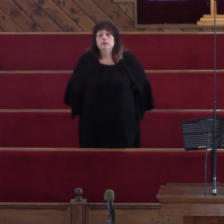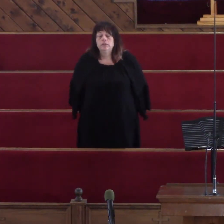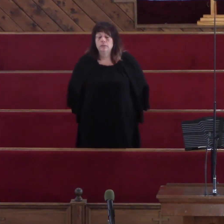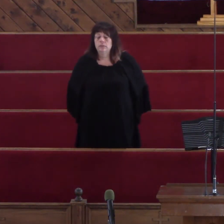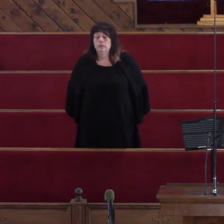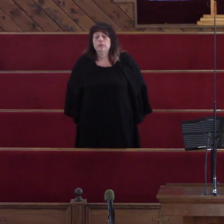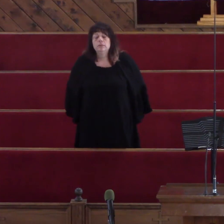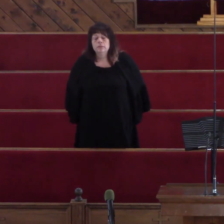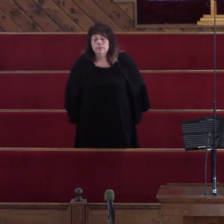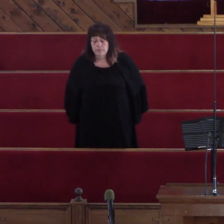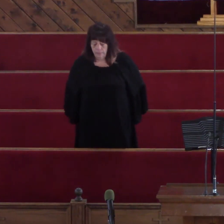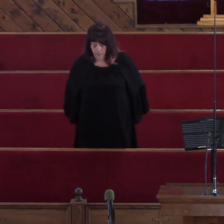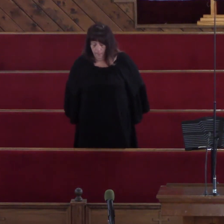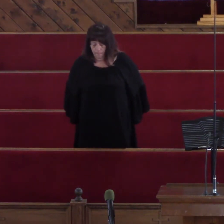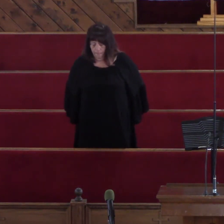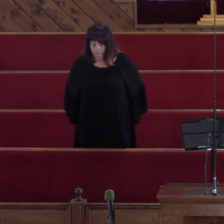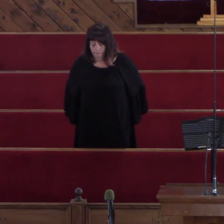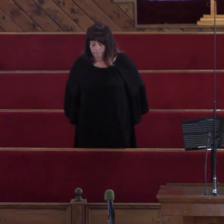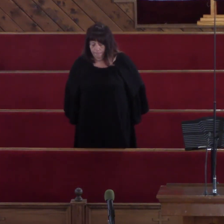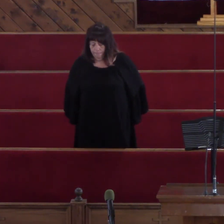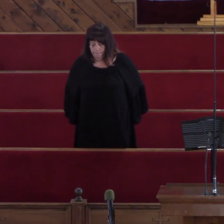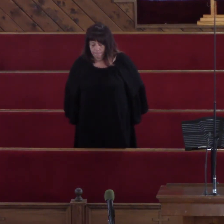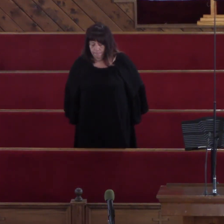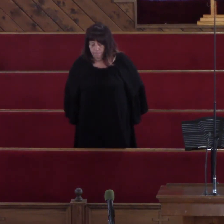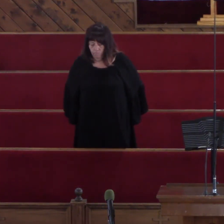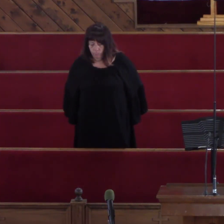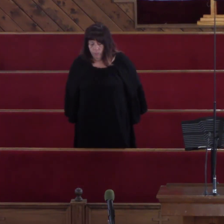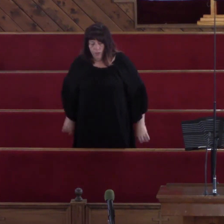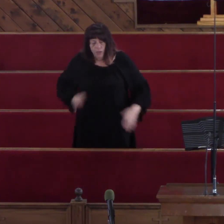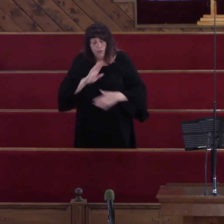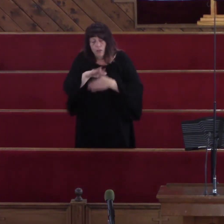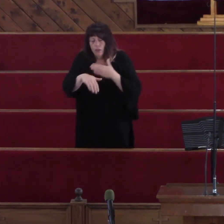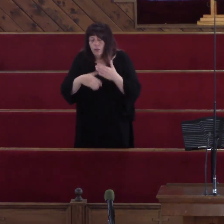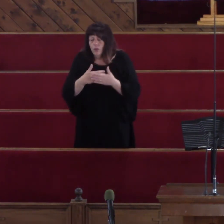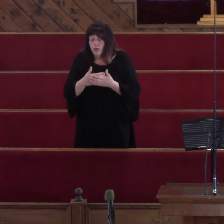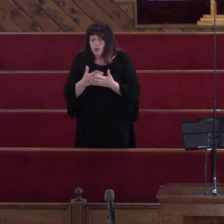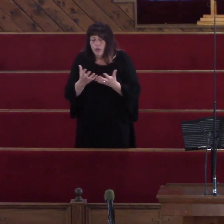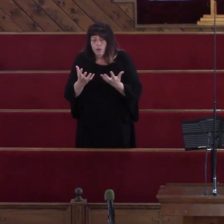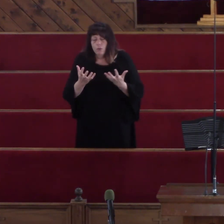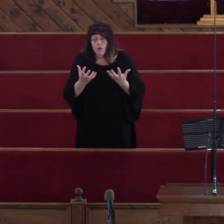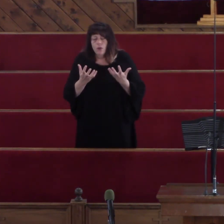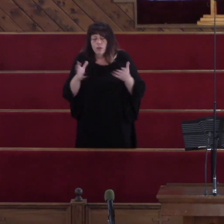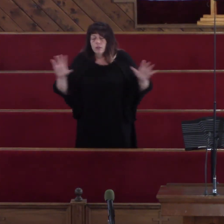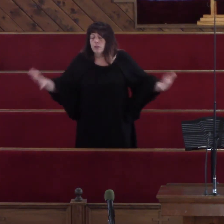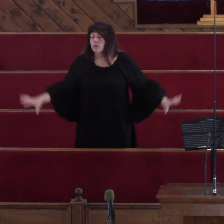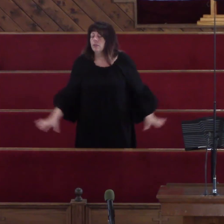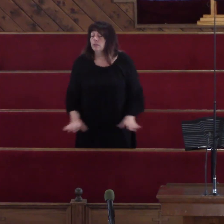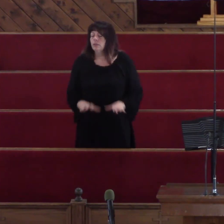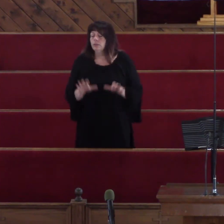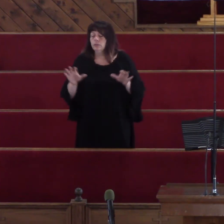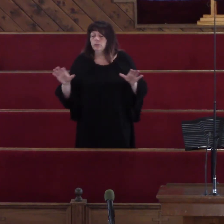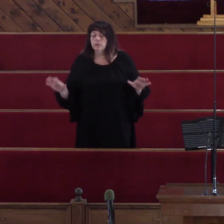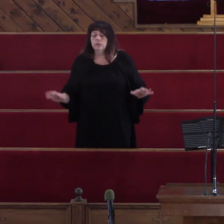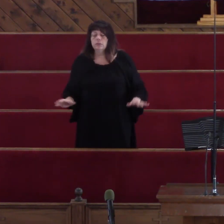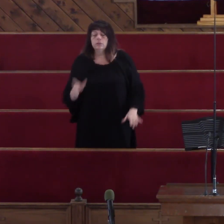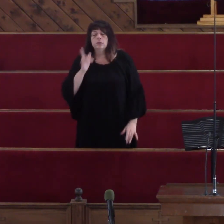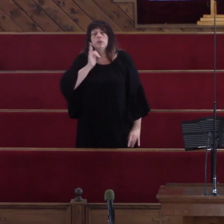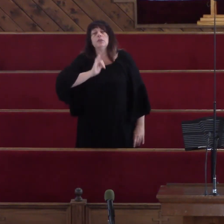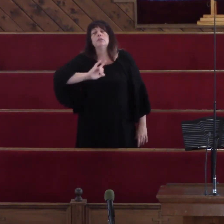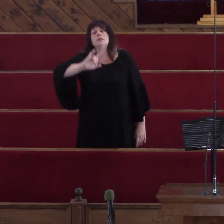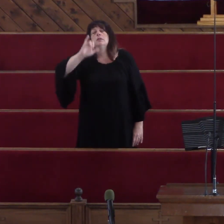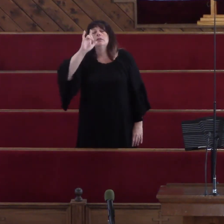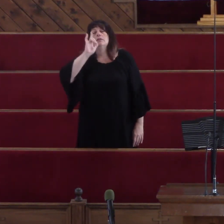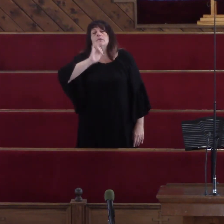All I want to do Is love you All I want to